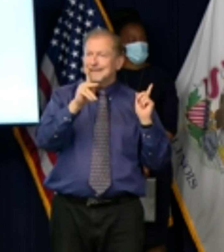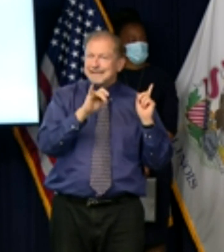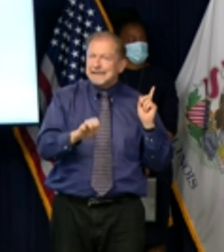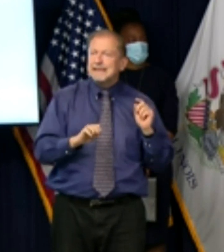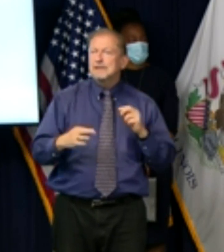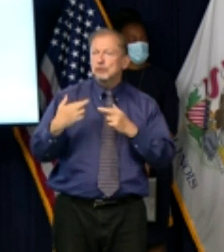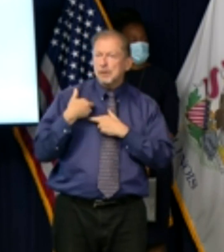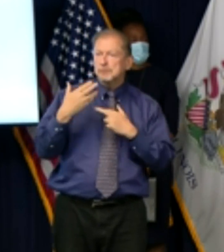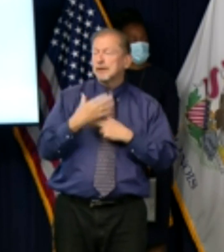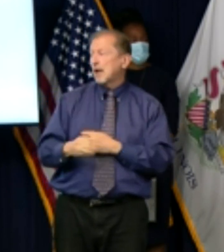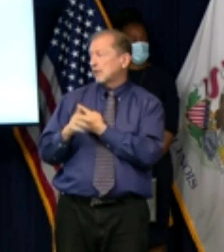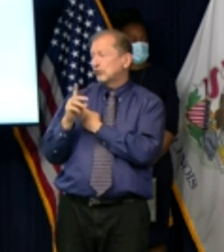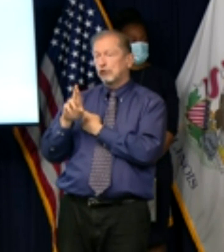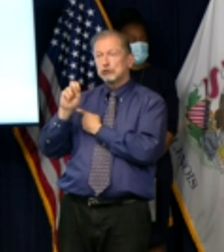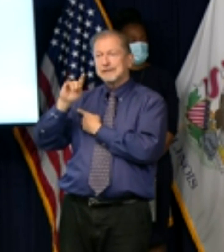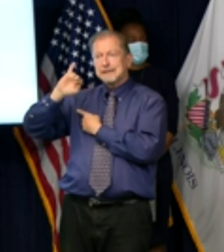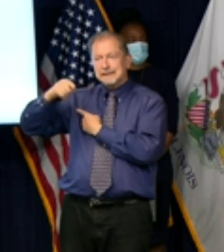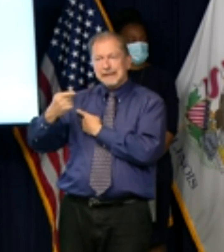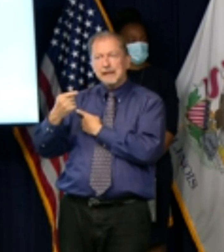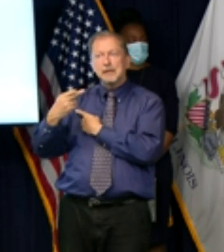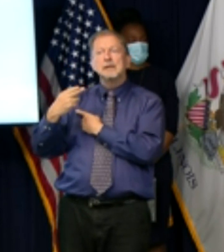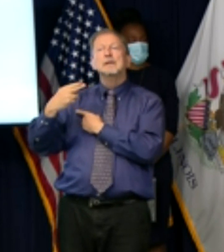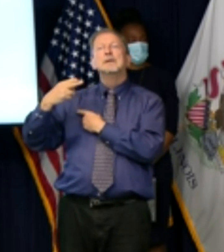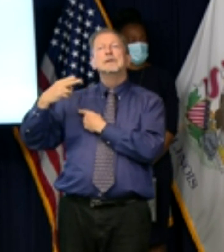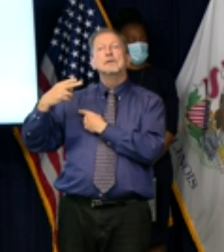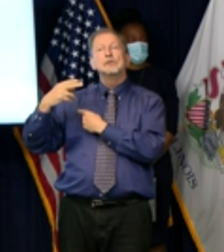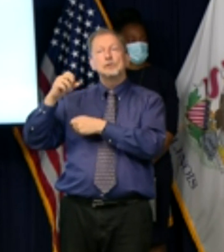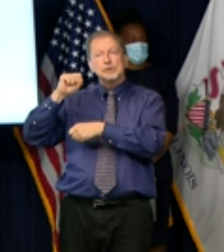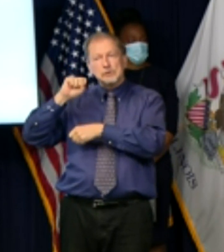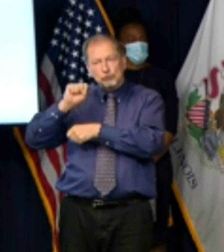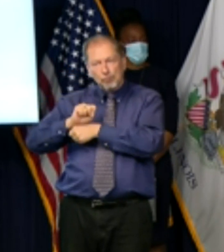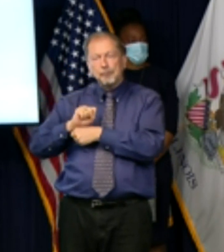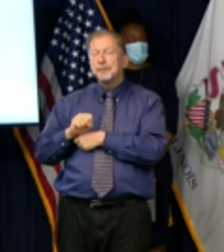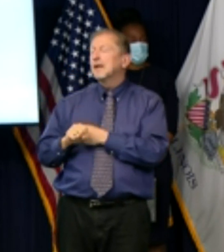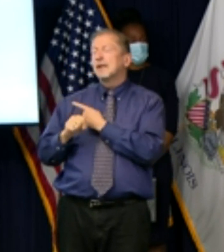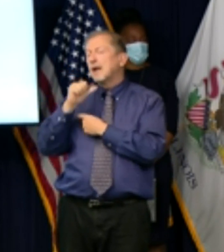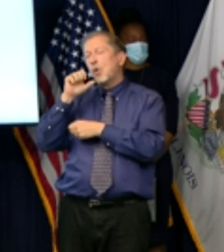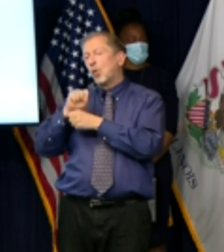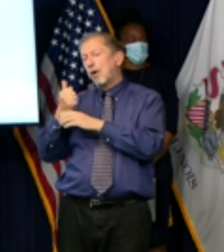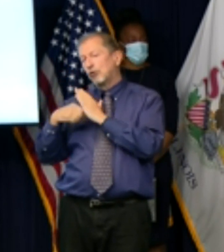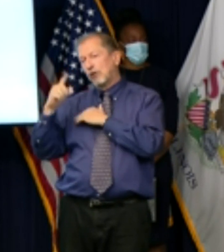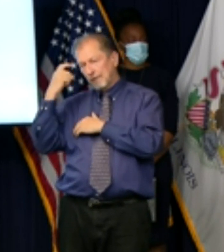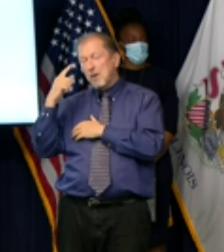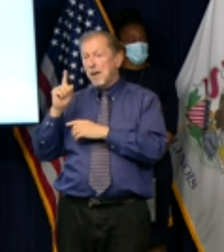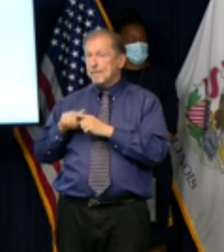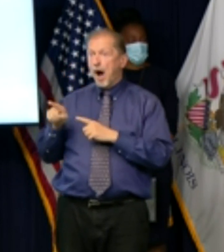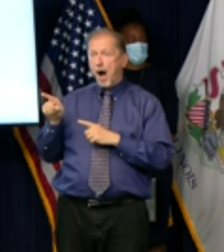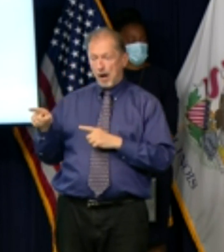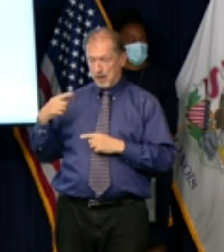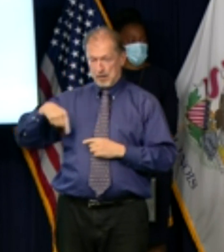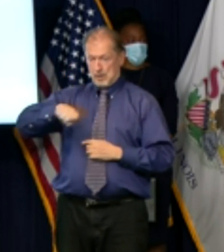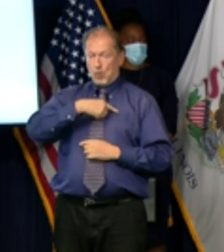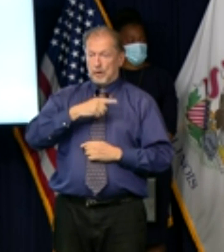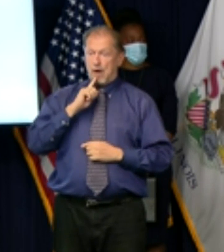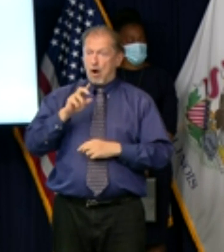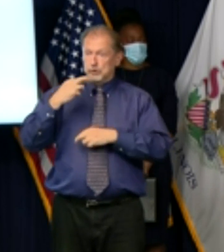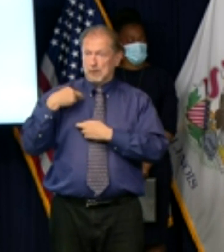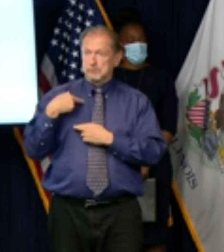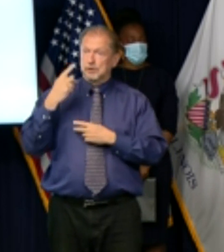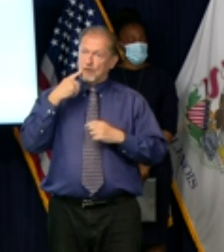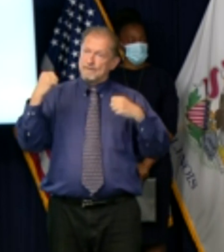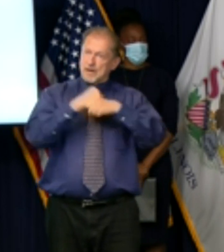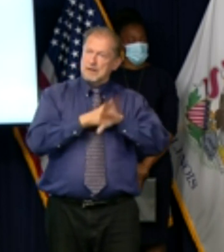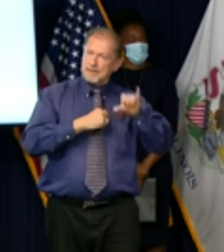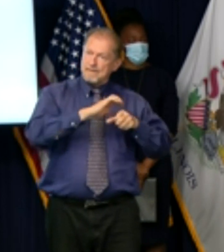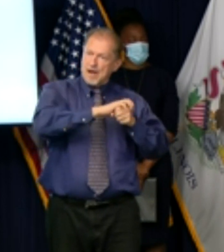government but it is our job to keep people alive so that we can get to the other side of this and we are close folks we are close i mean